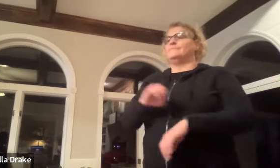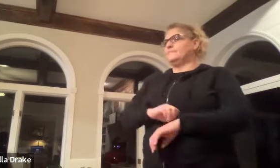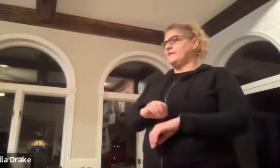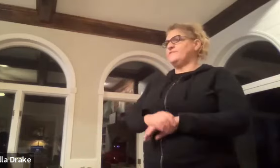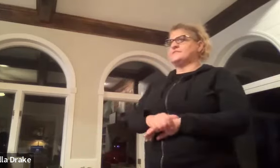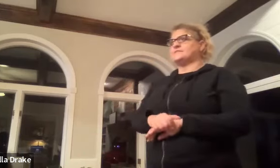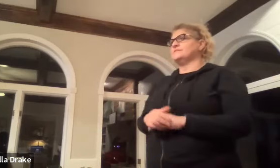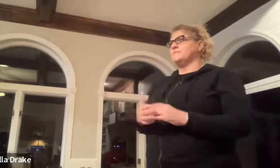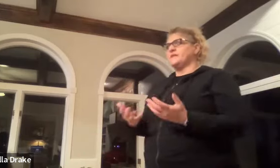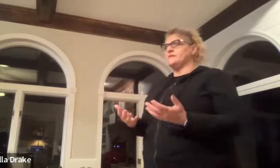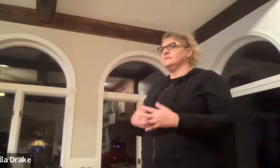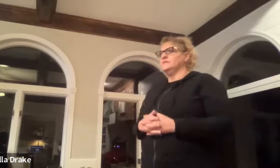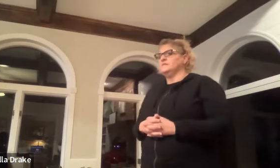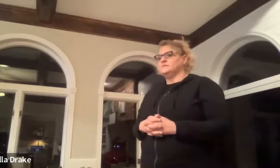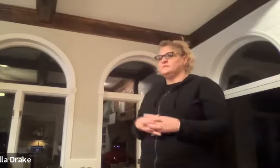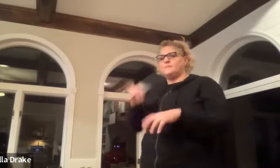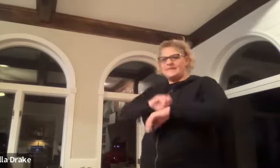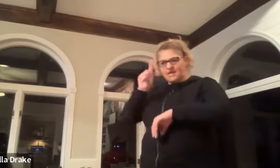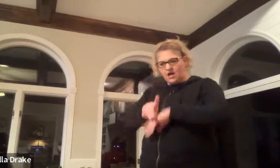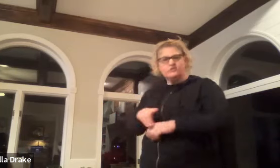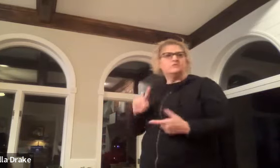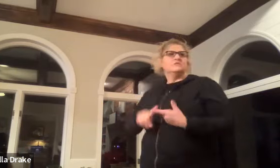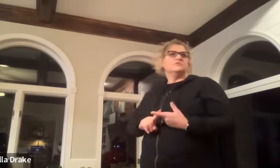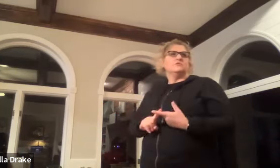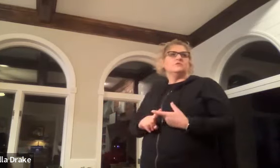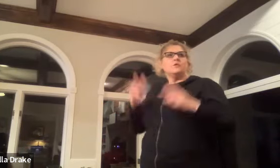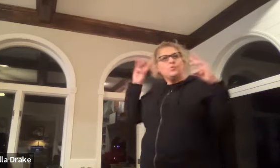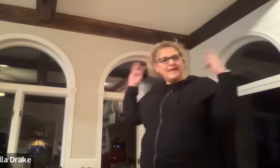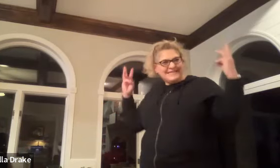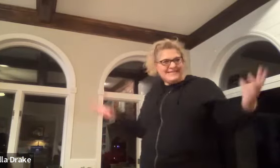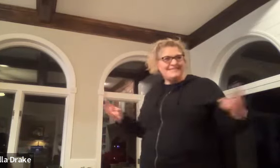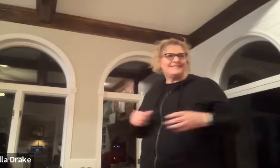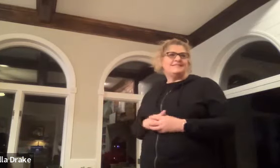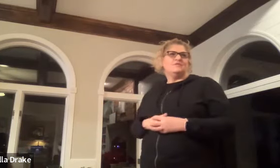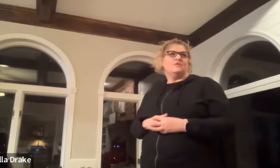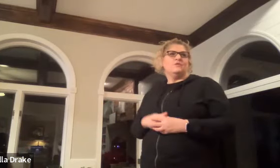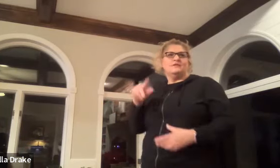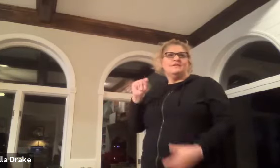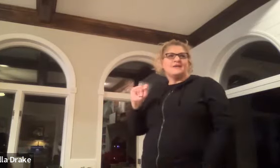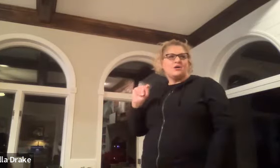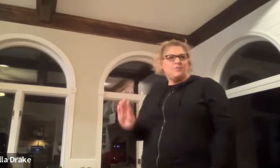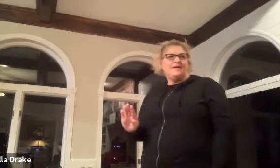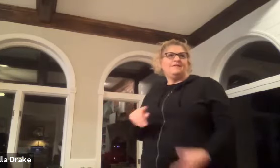if it's something mcdonald's or wendy's or taco bell